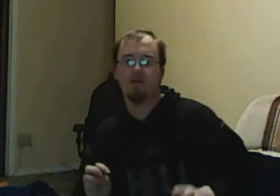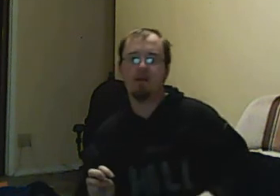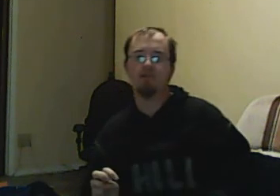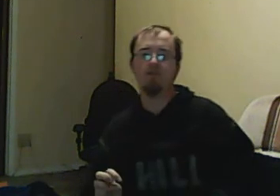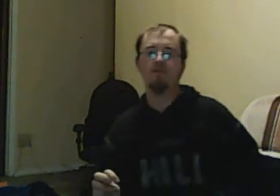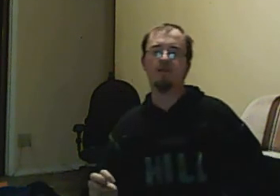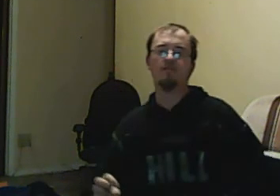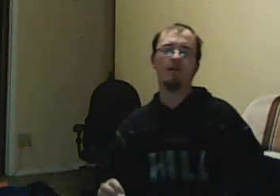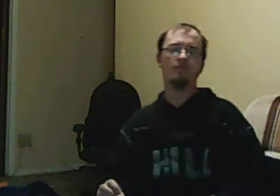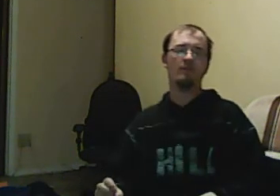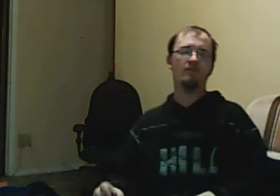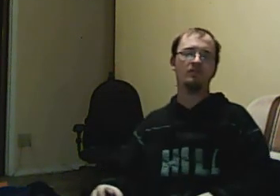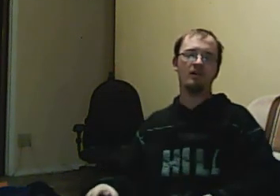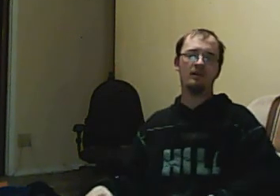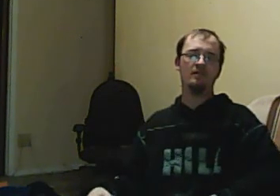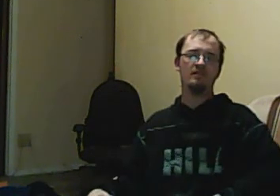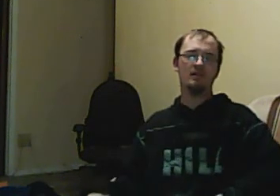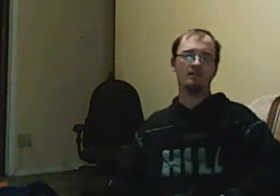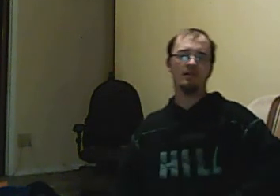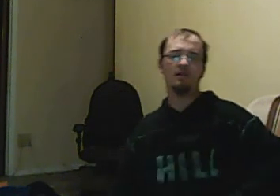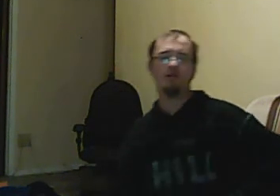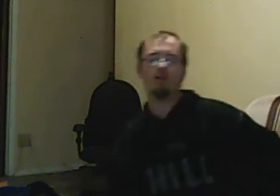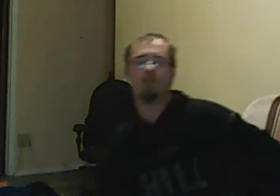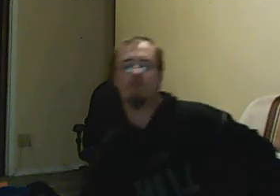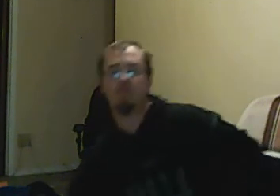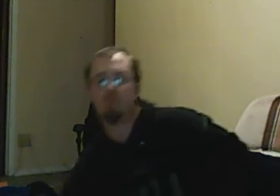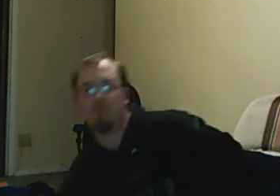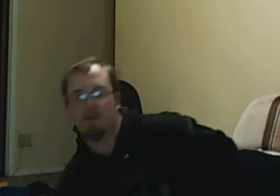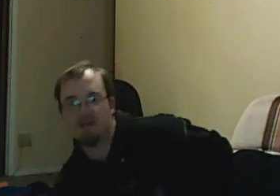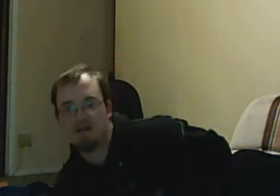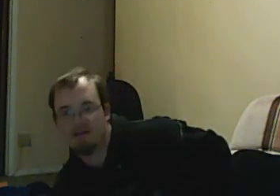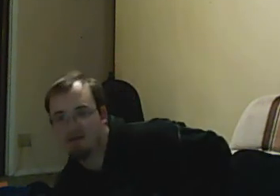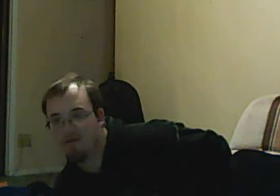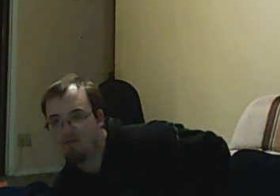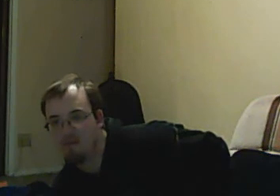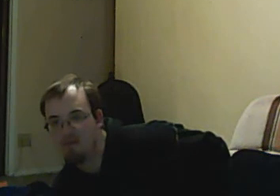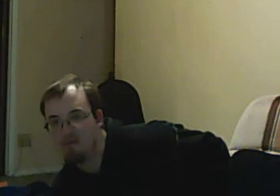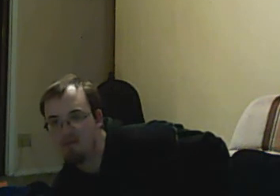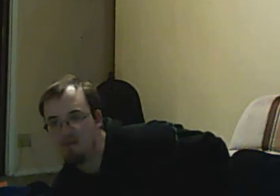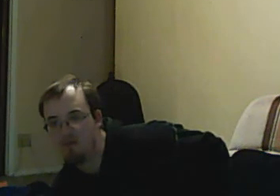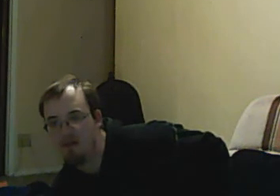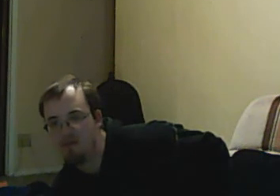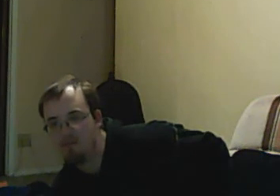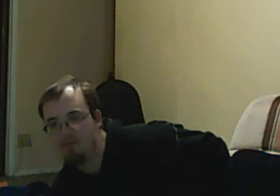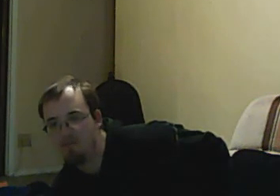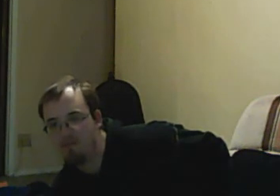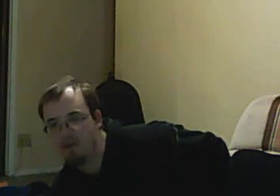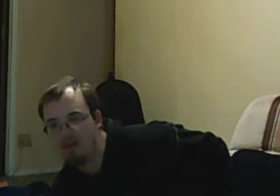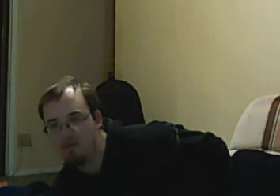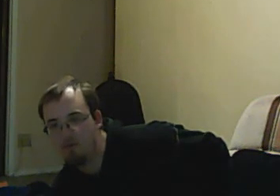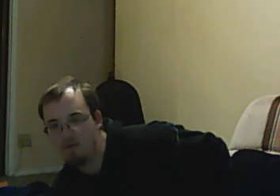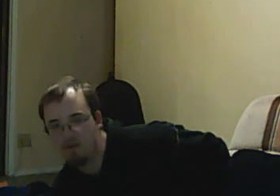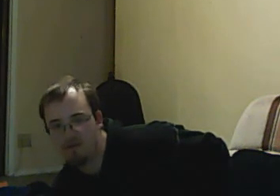He couldn't have dealt with the incident without the support he needed. So basically they won some Canadian awards.